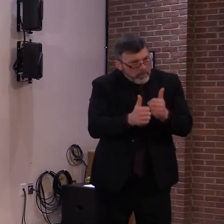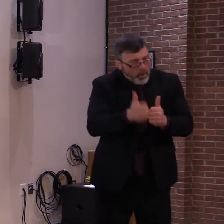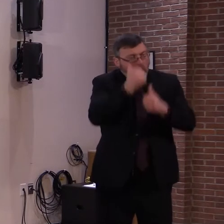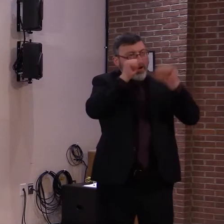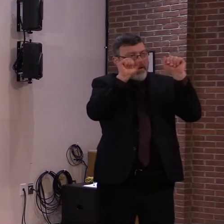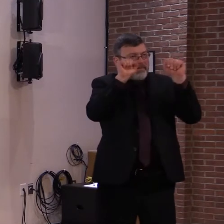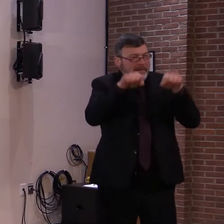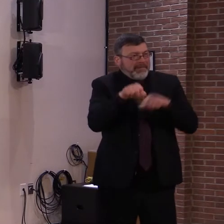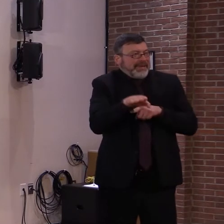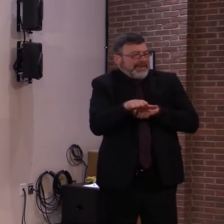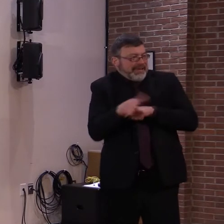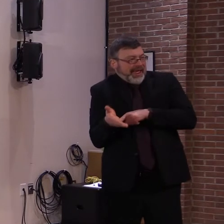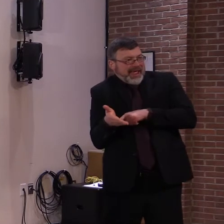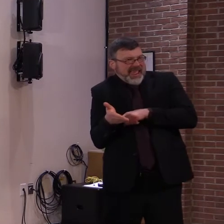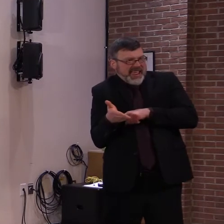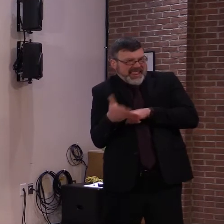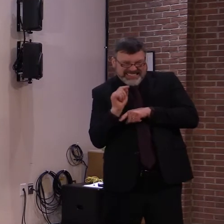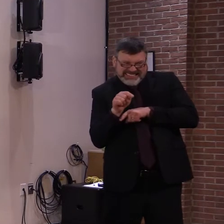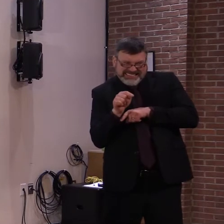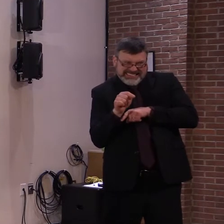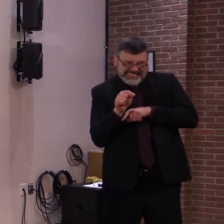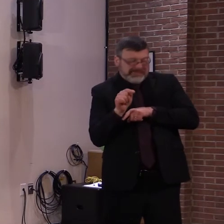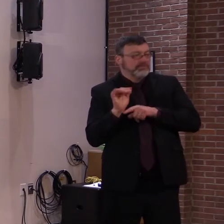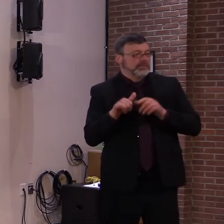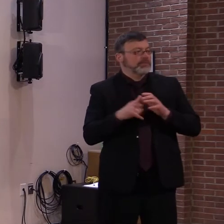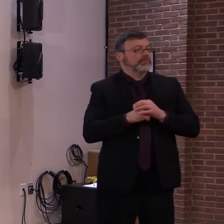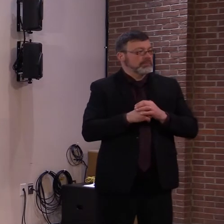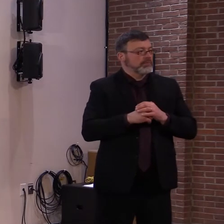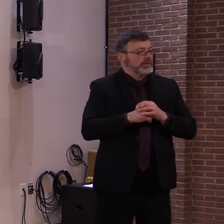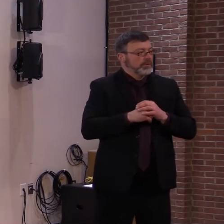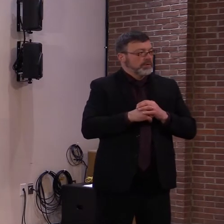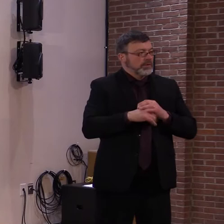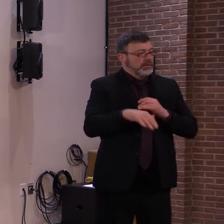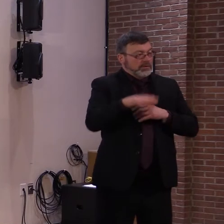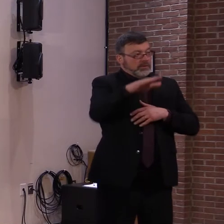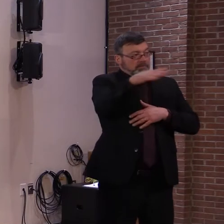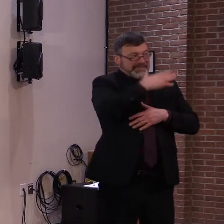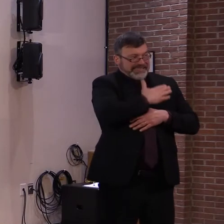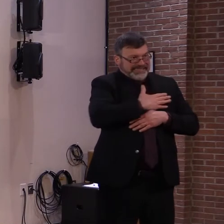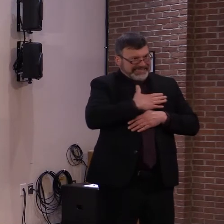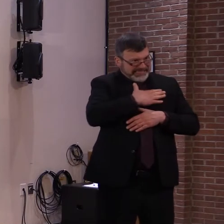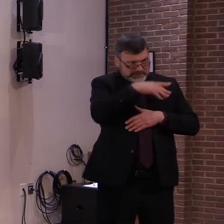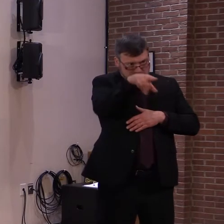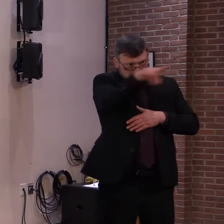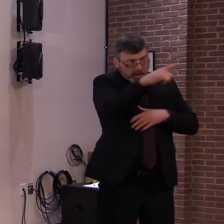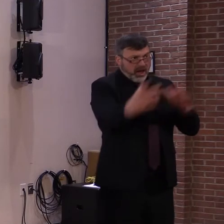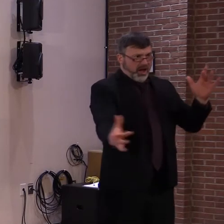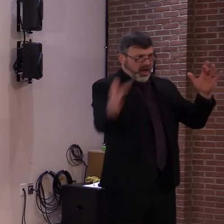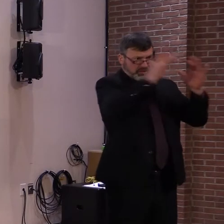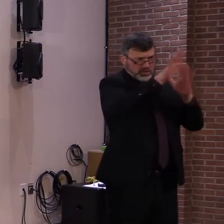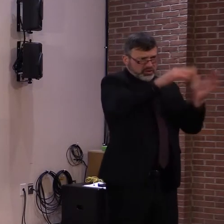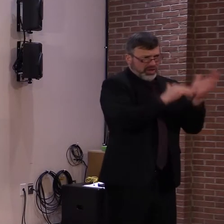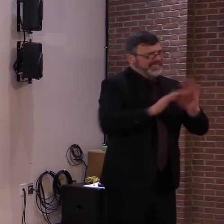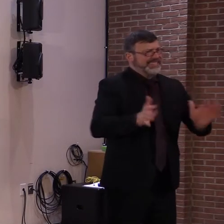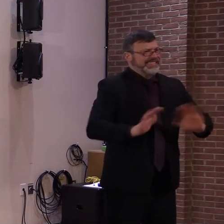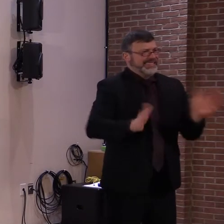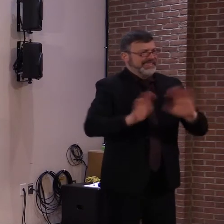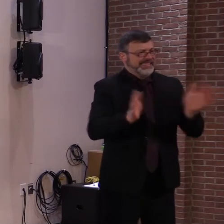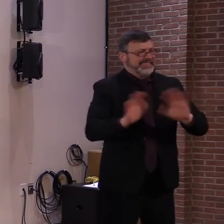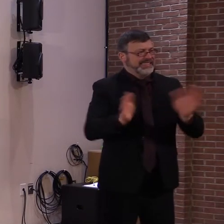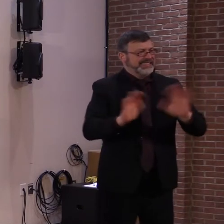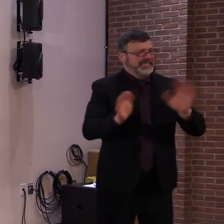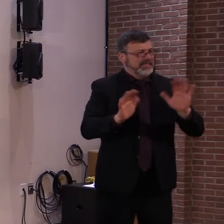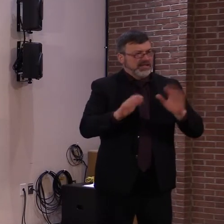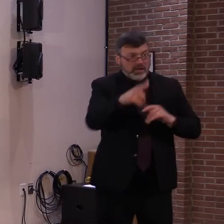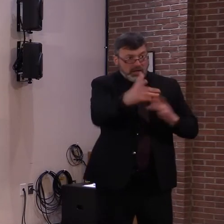Again, you should not call your doctor or local hospital or visit the emergency department